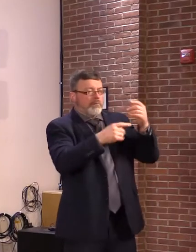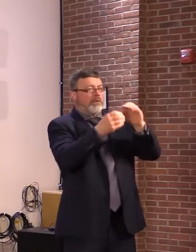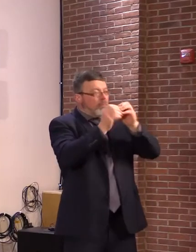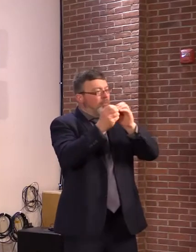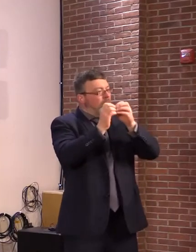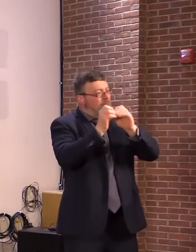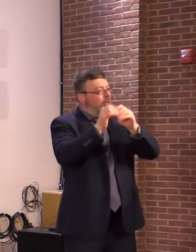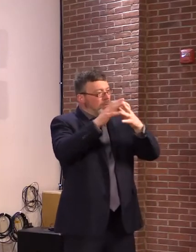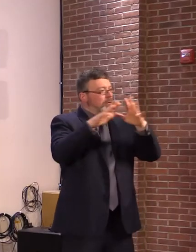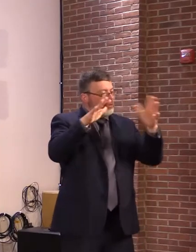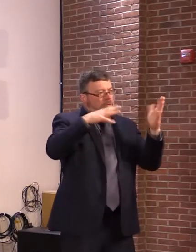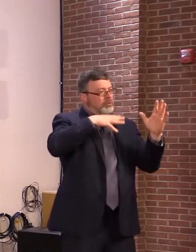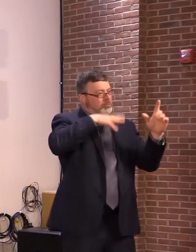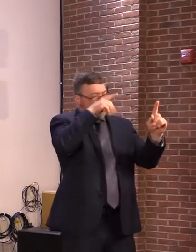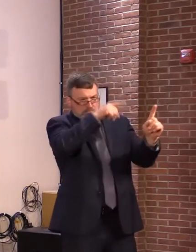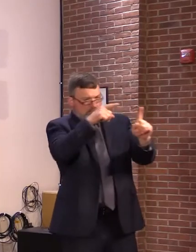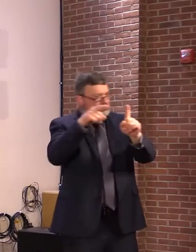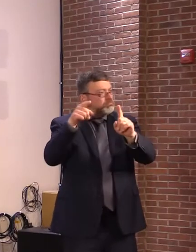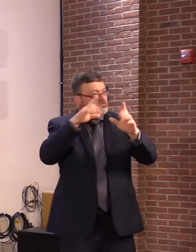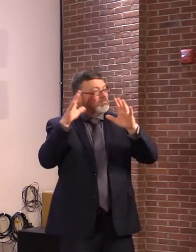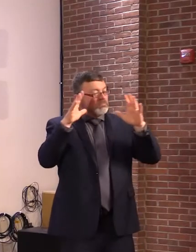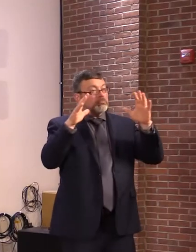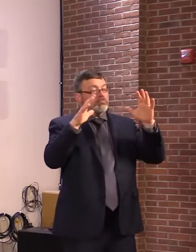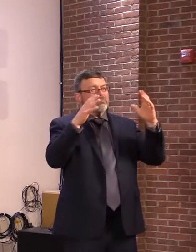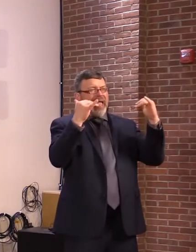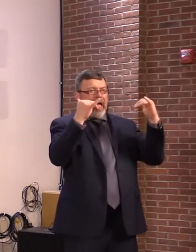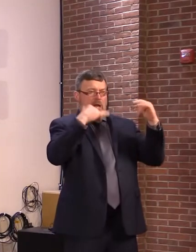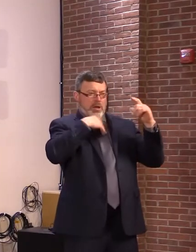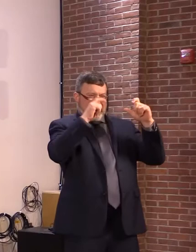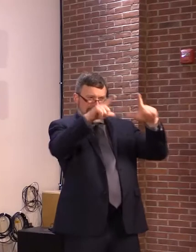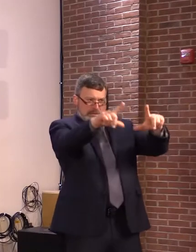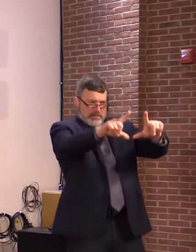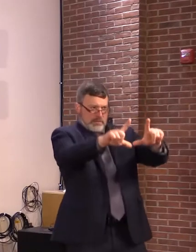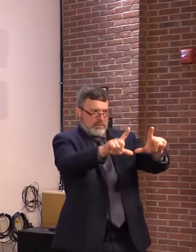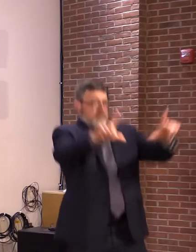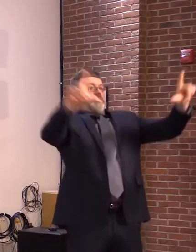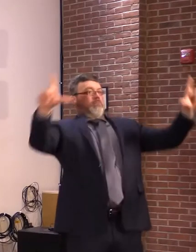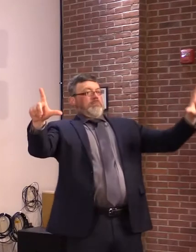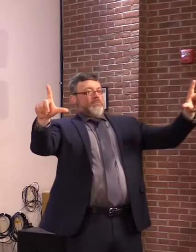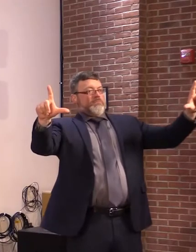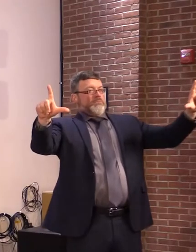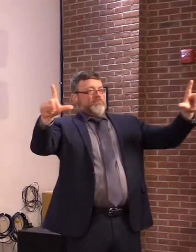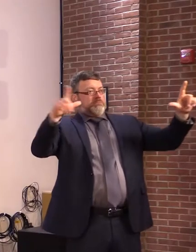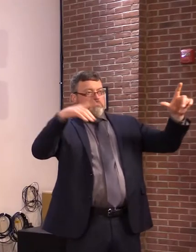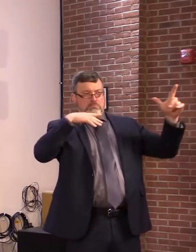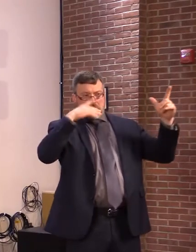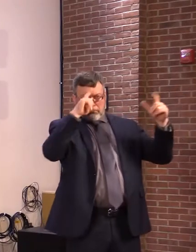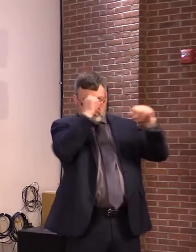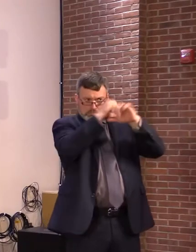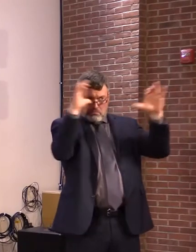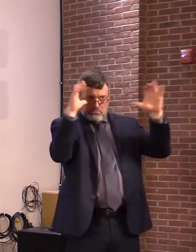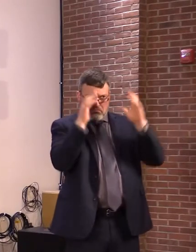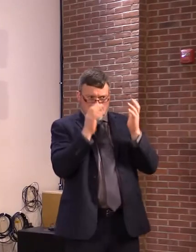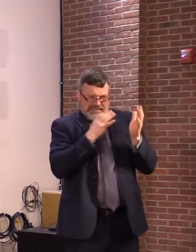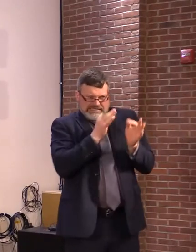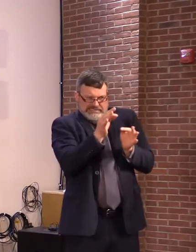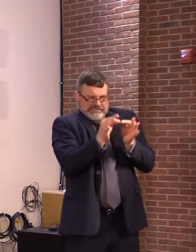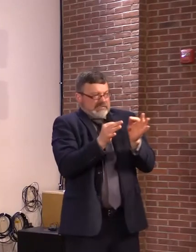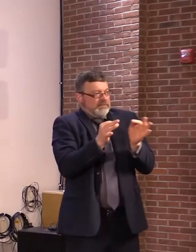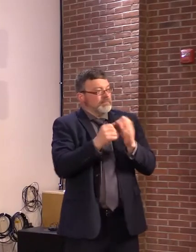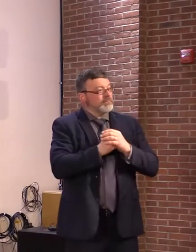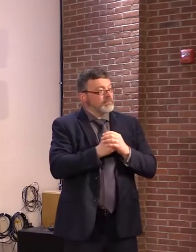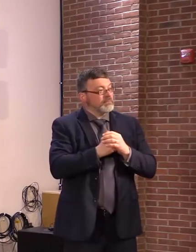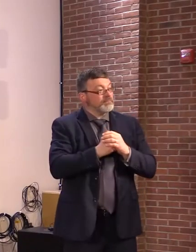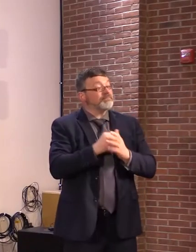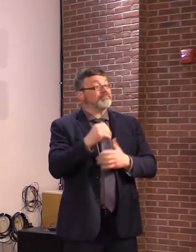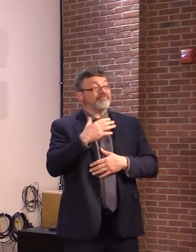Its impact on our health as a population and on our health care systems. That's why our epidemiology teams are working on